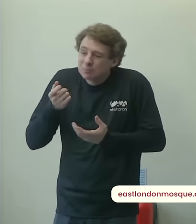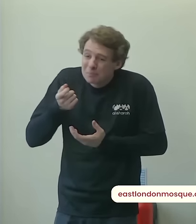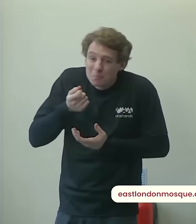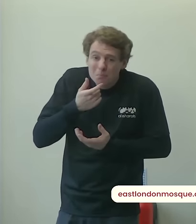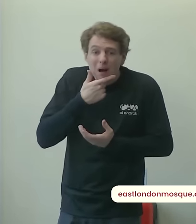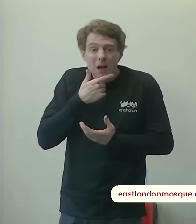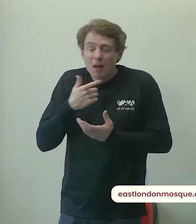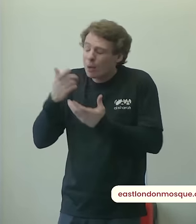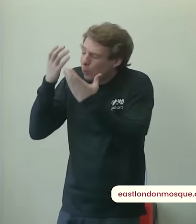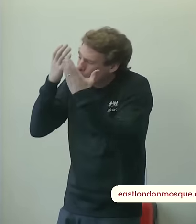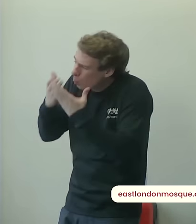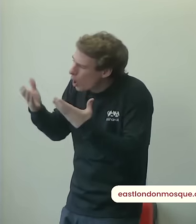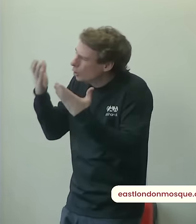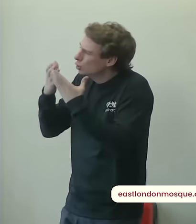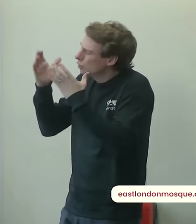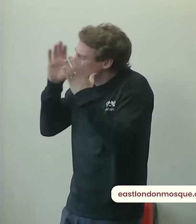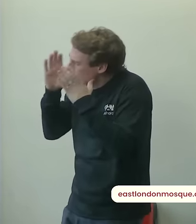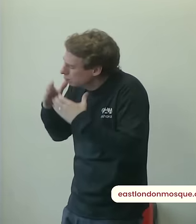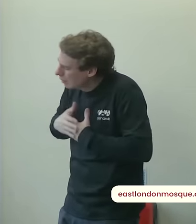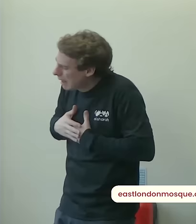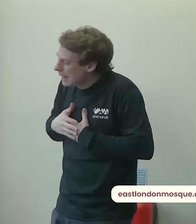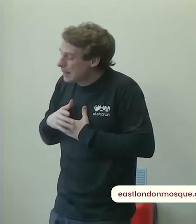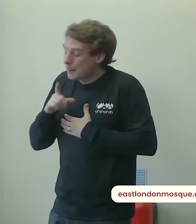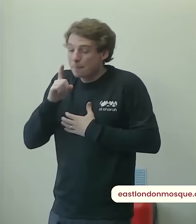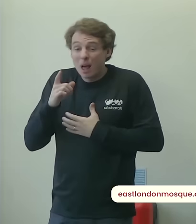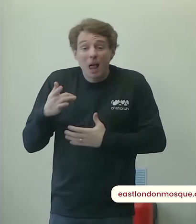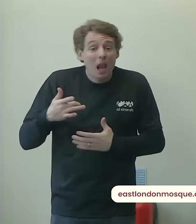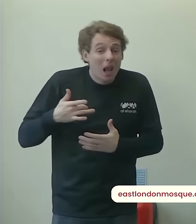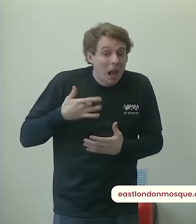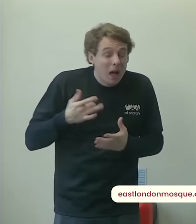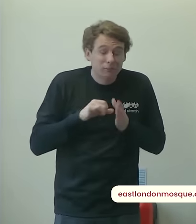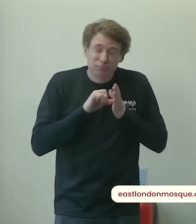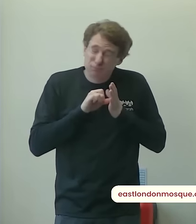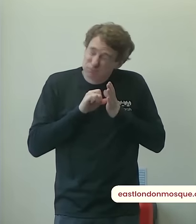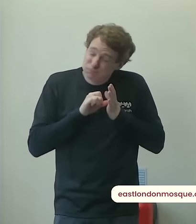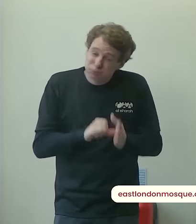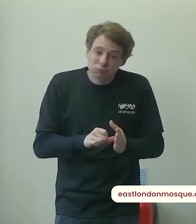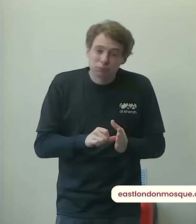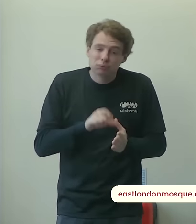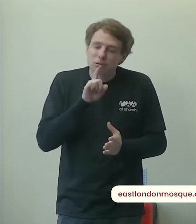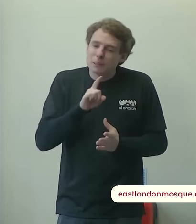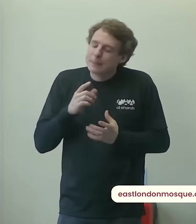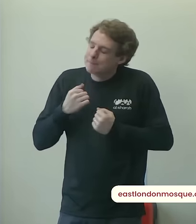absolutely negative the only positive is that you have allah